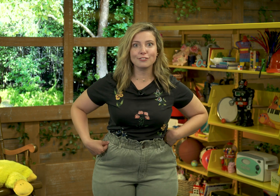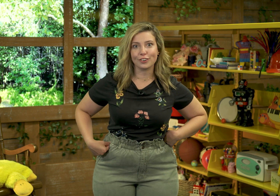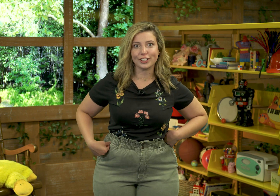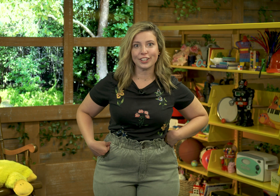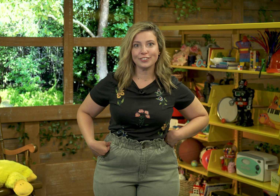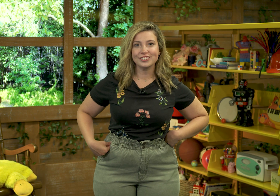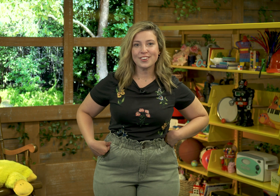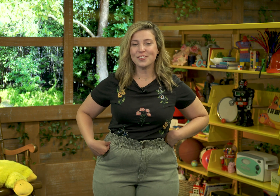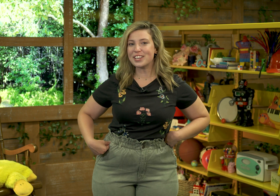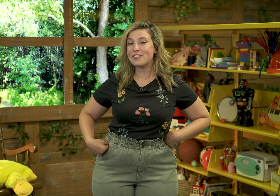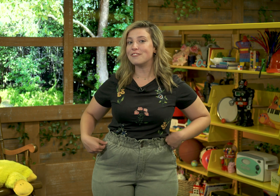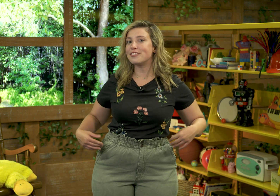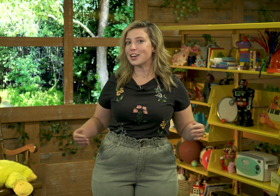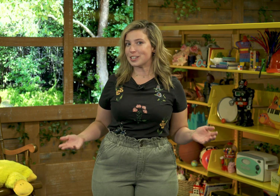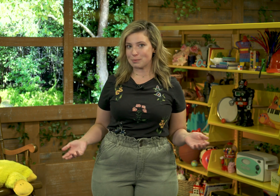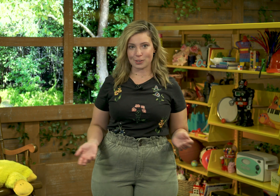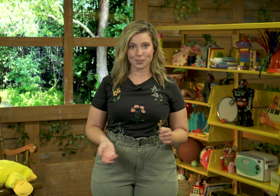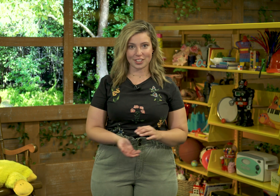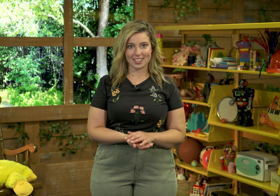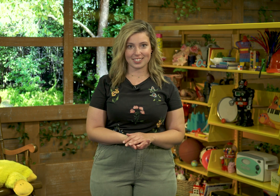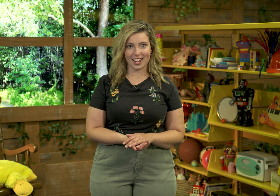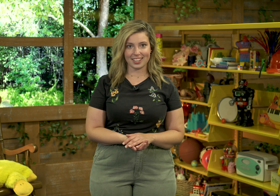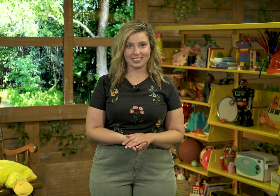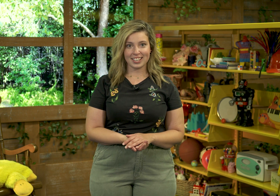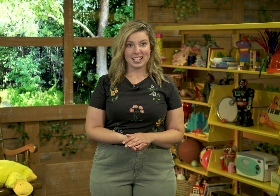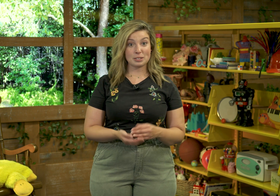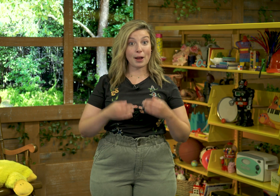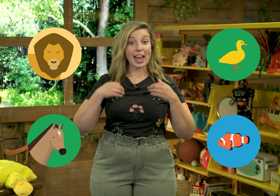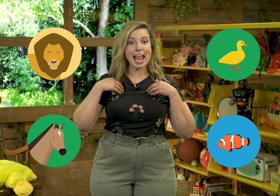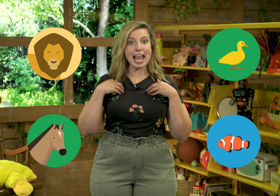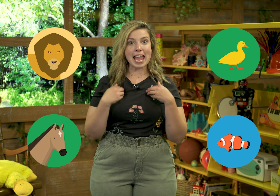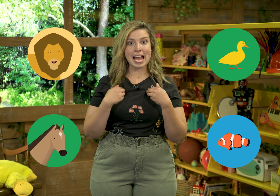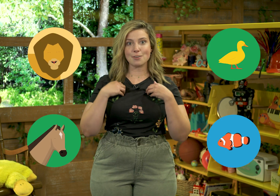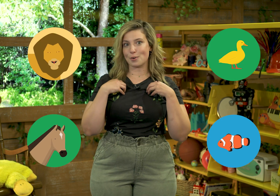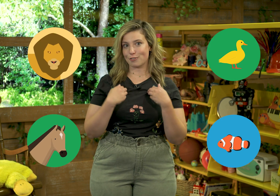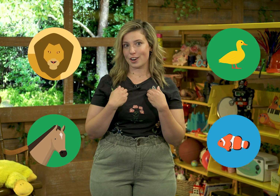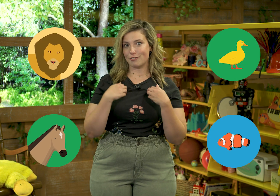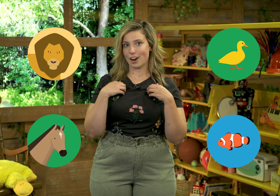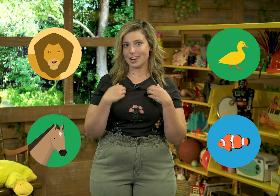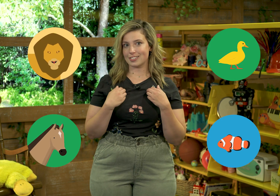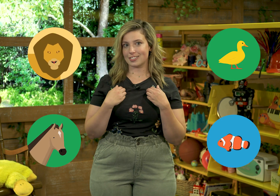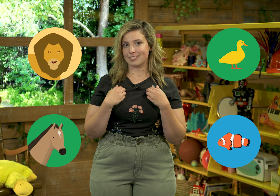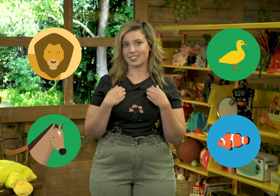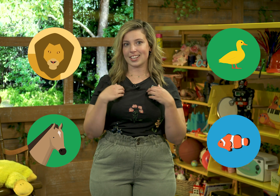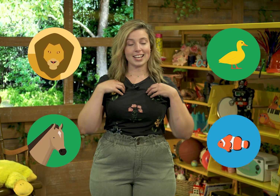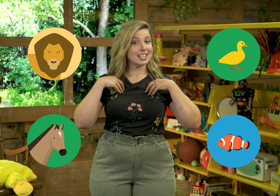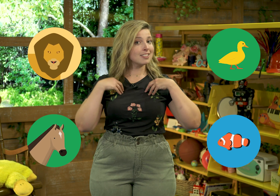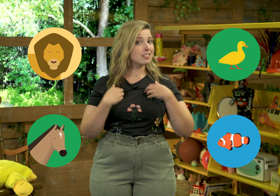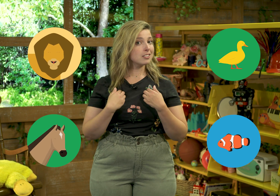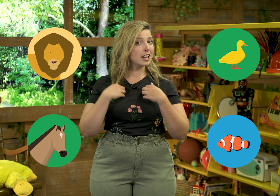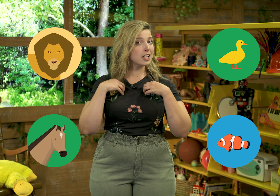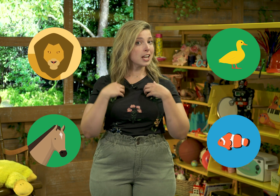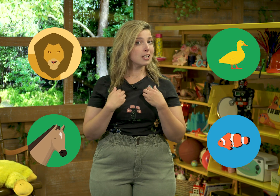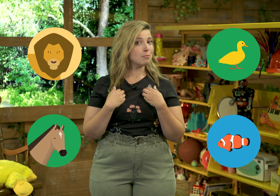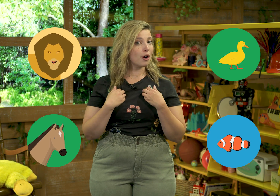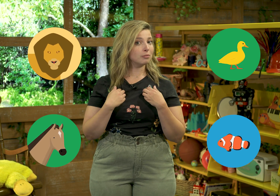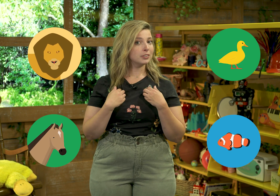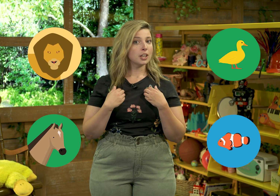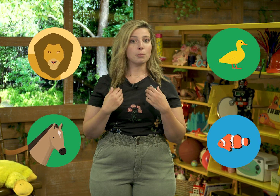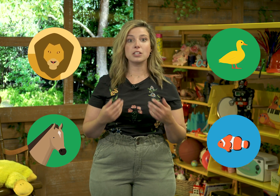for you! We have a very special sign today. It's about an animal friend of ours. And it isn't the sign animal, but